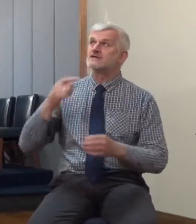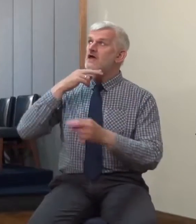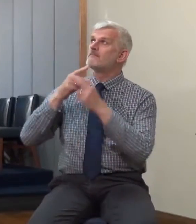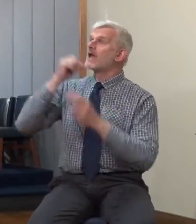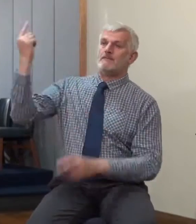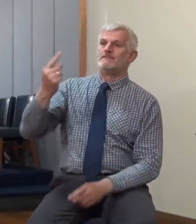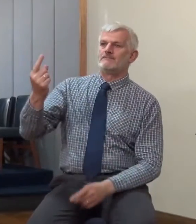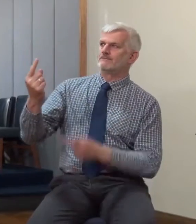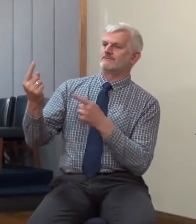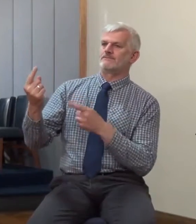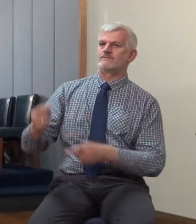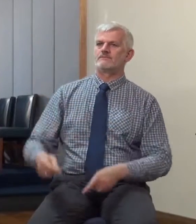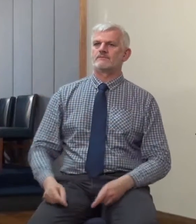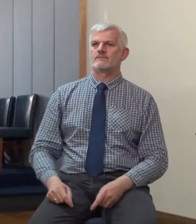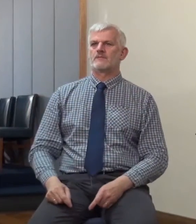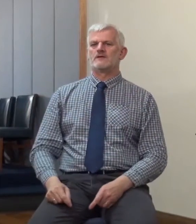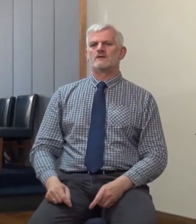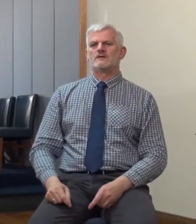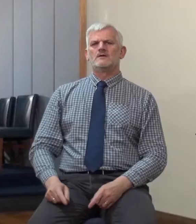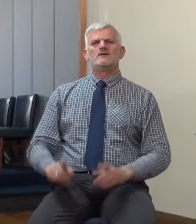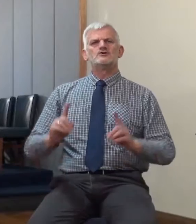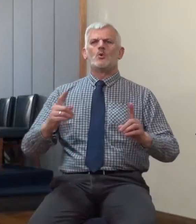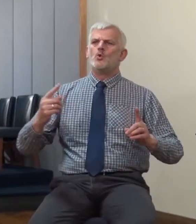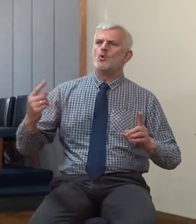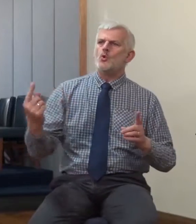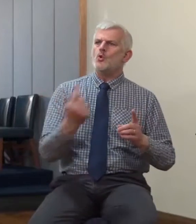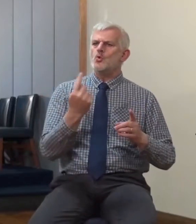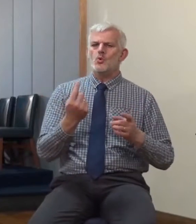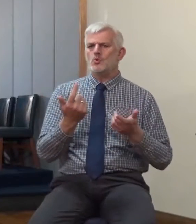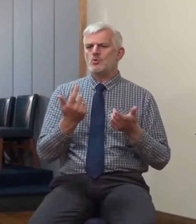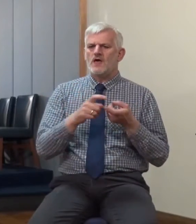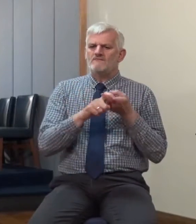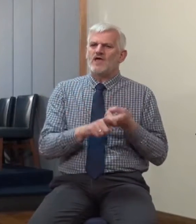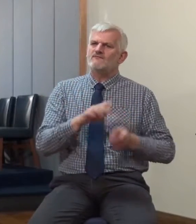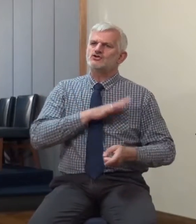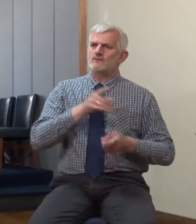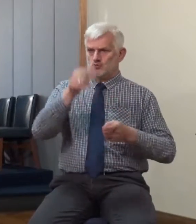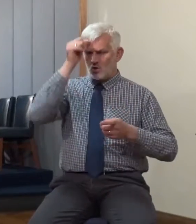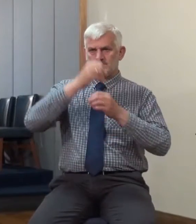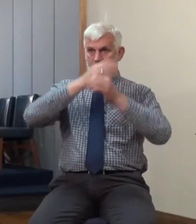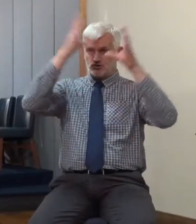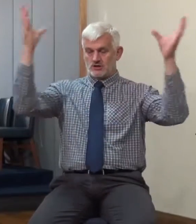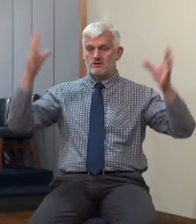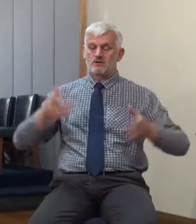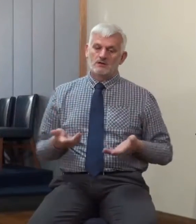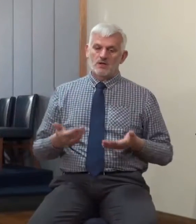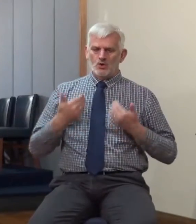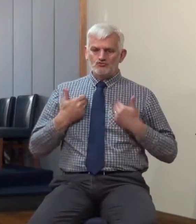Who then is a faithful and wise servant, whom his Lord hath made ruler over his household,